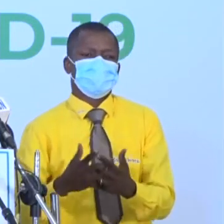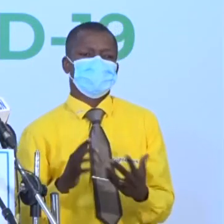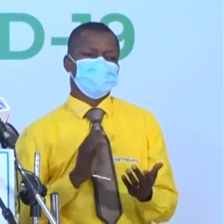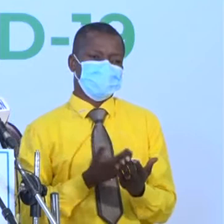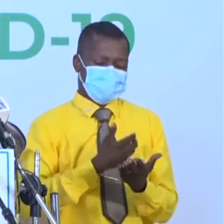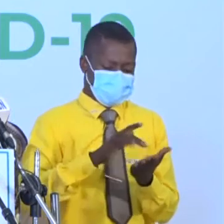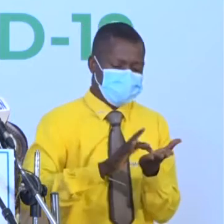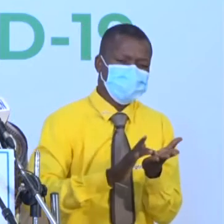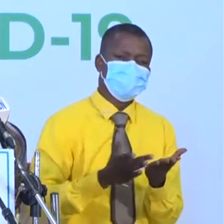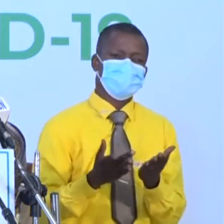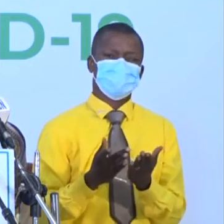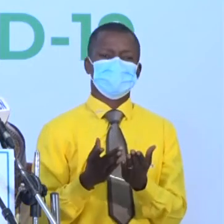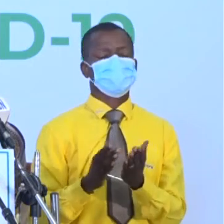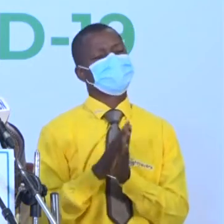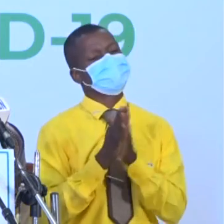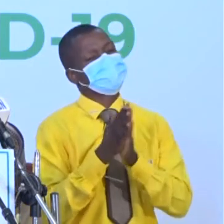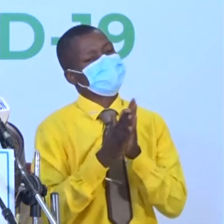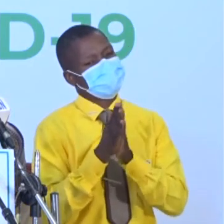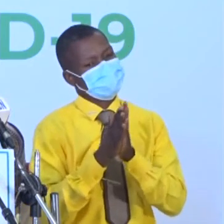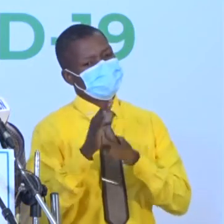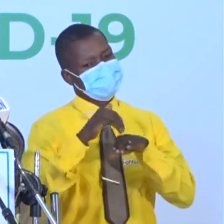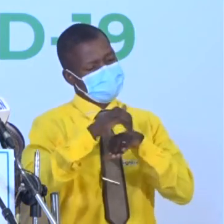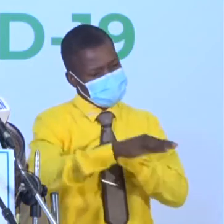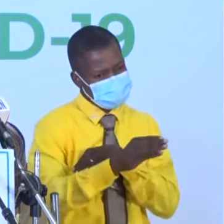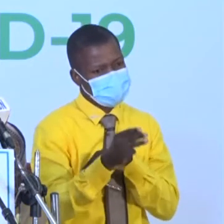consumables to please return them.